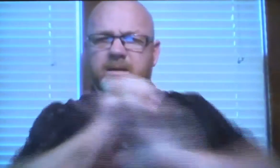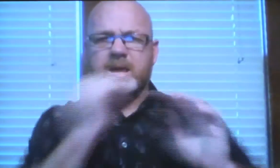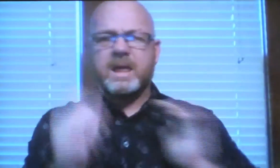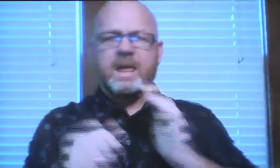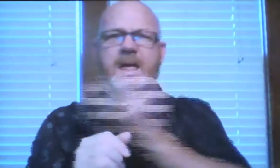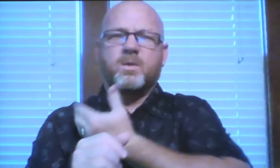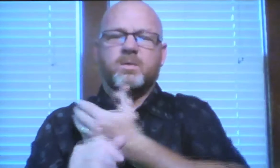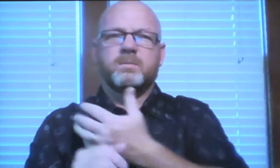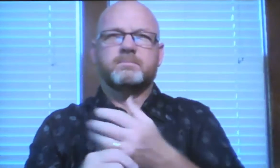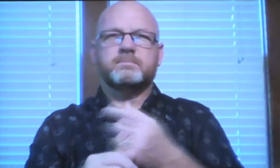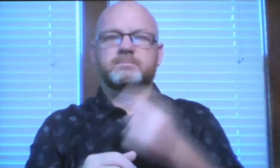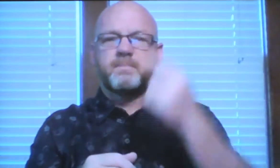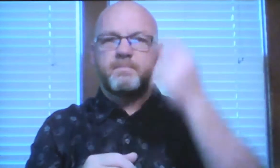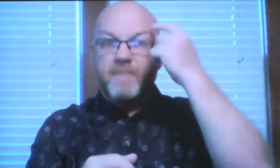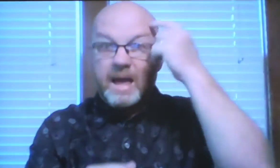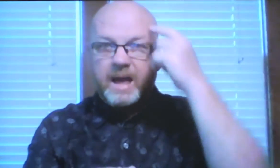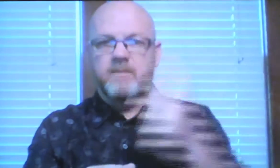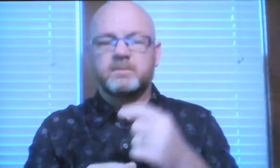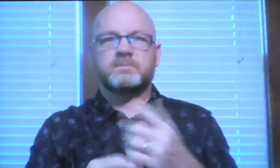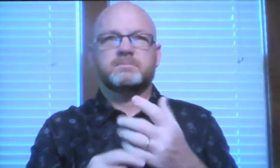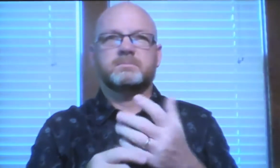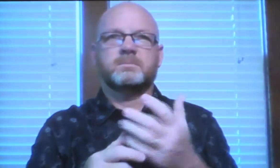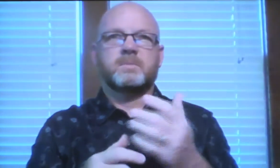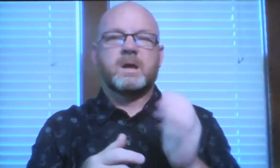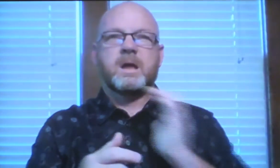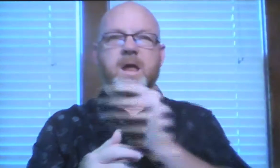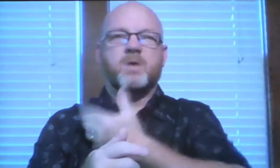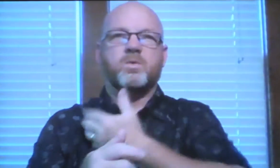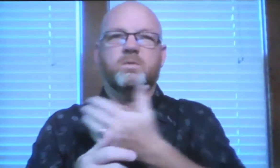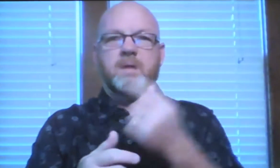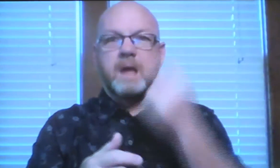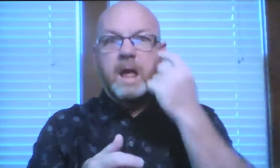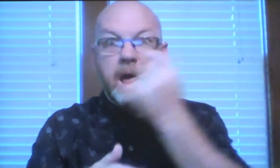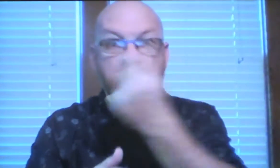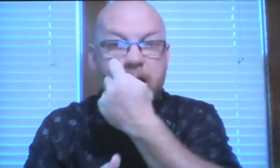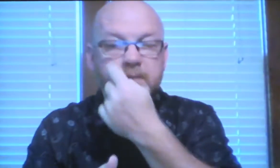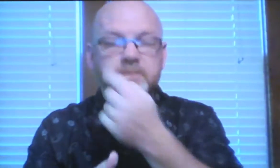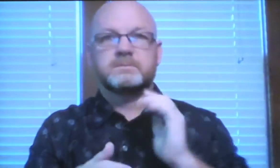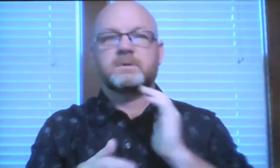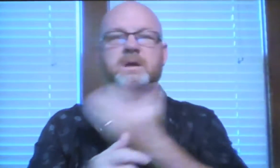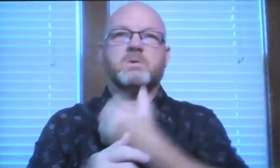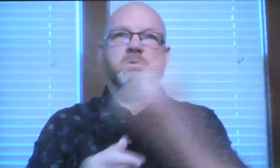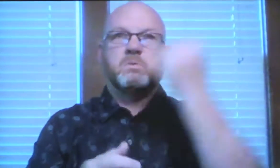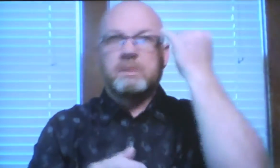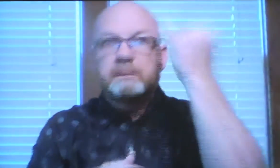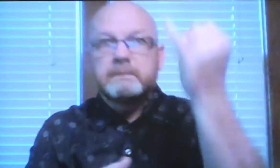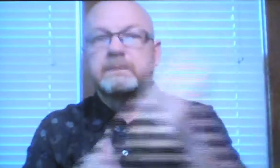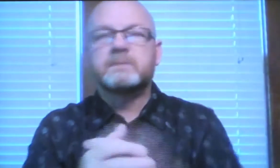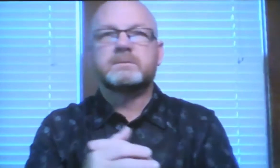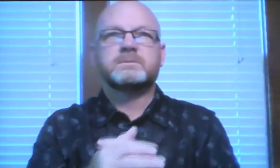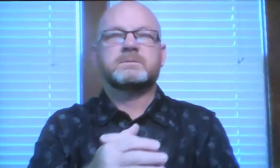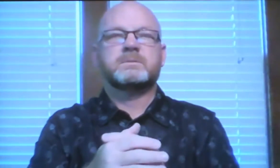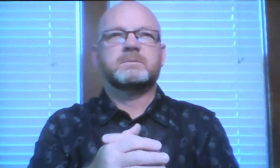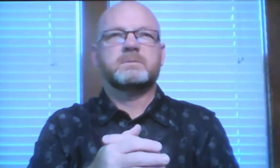We are to protect our minds. We are to protect our eyes and our